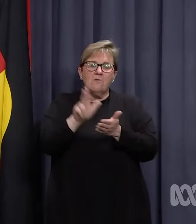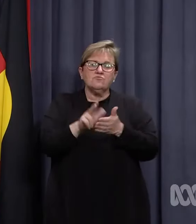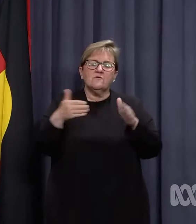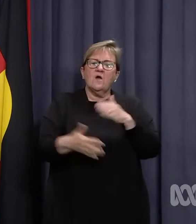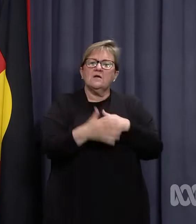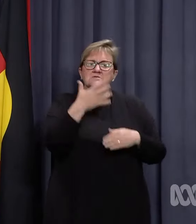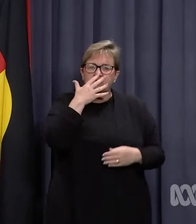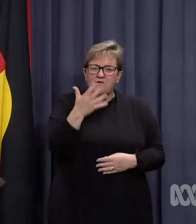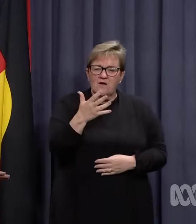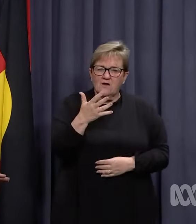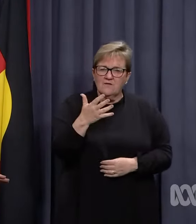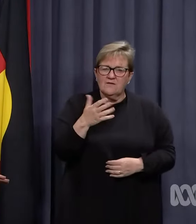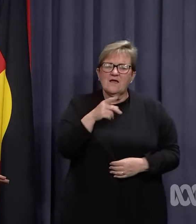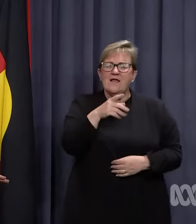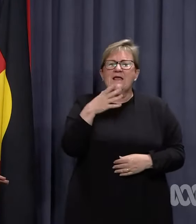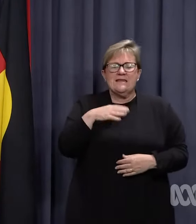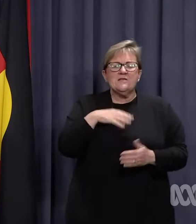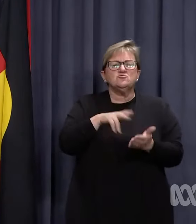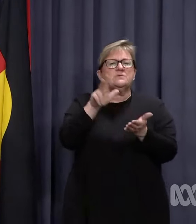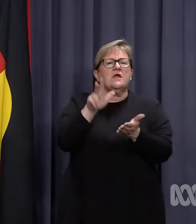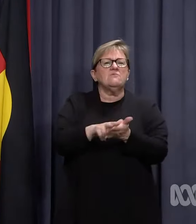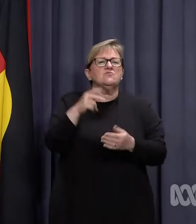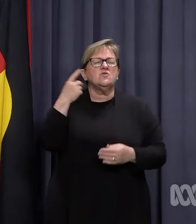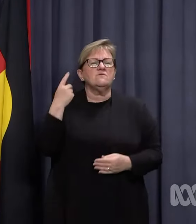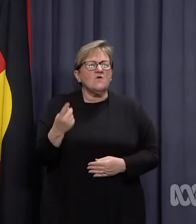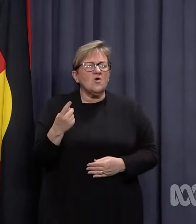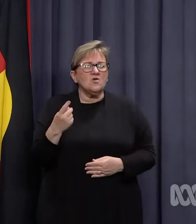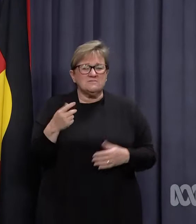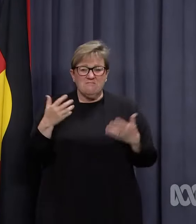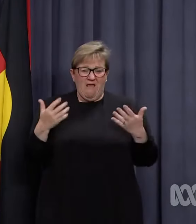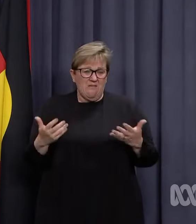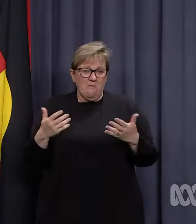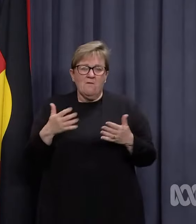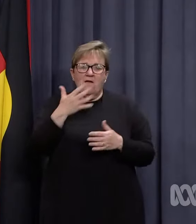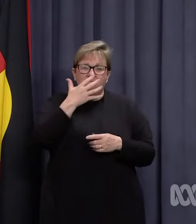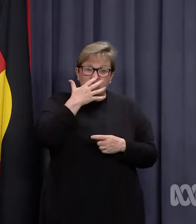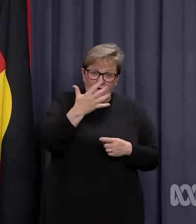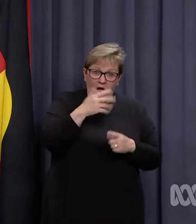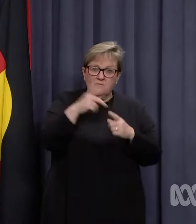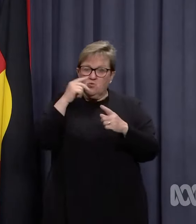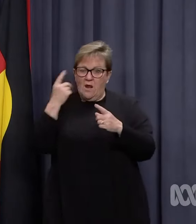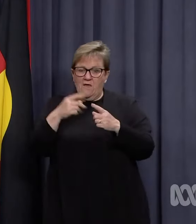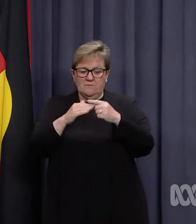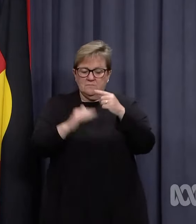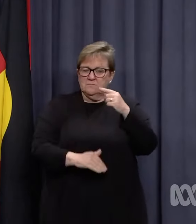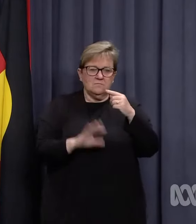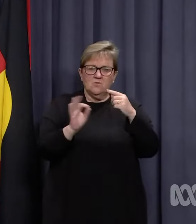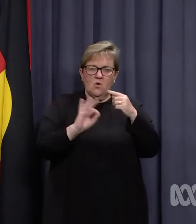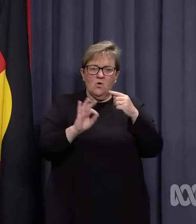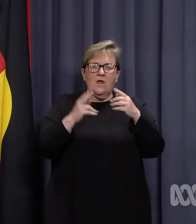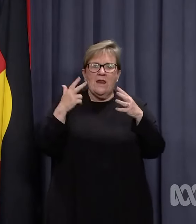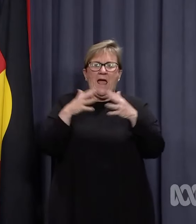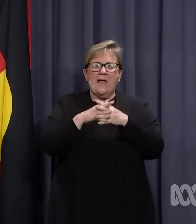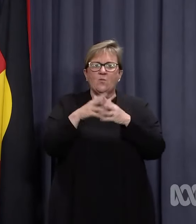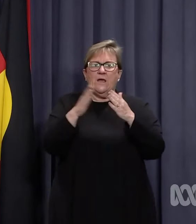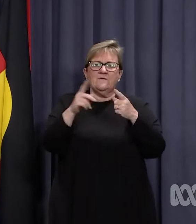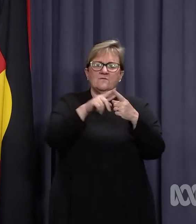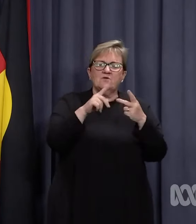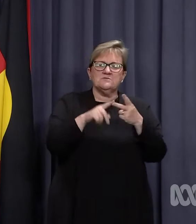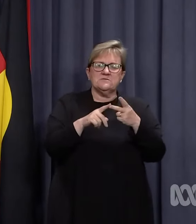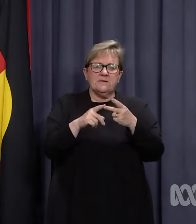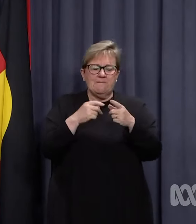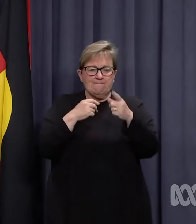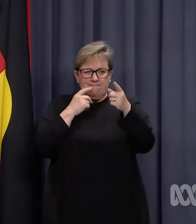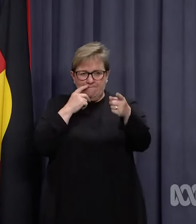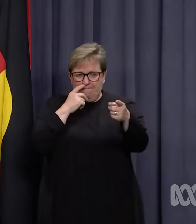for under five years. That would need to be approved and at the moment it's five to eleven with the eight-week period in between the two. How